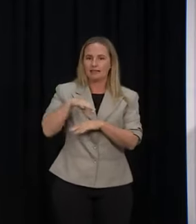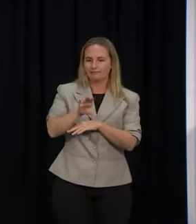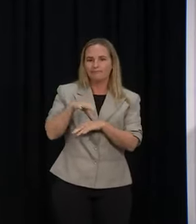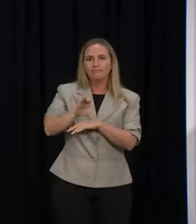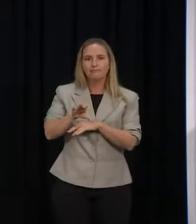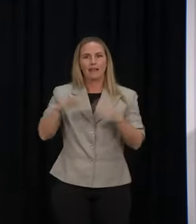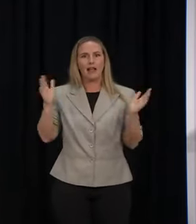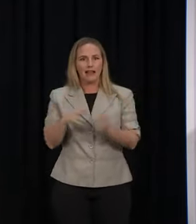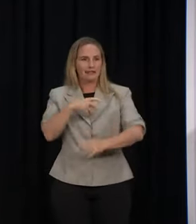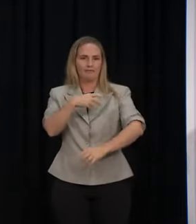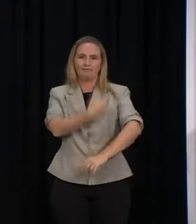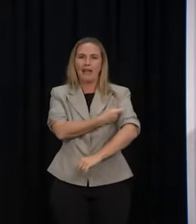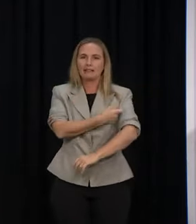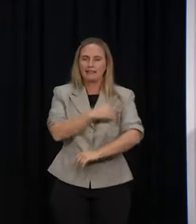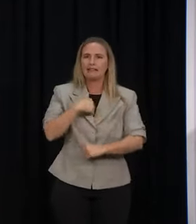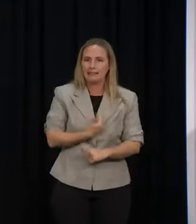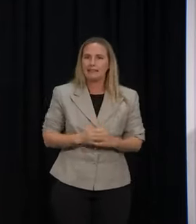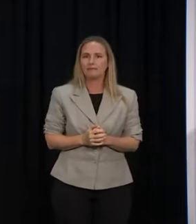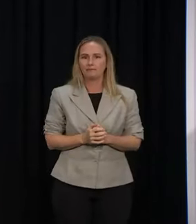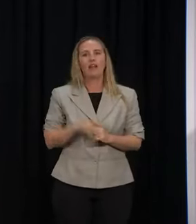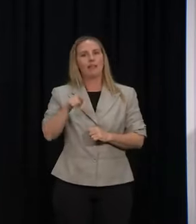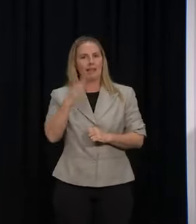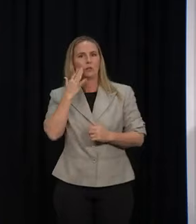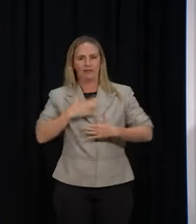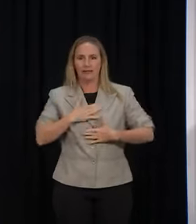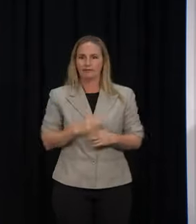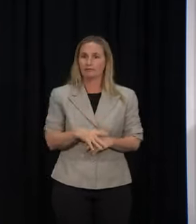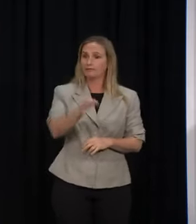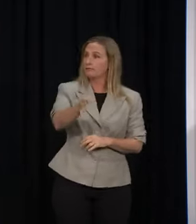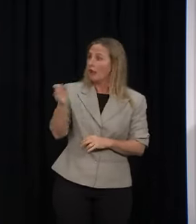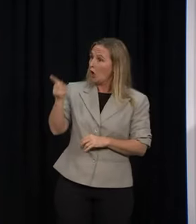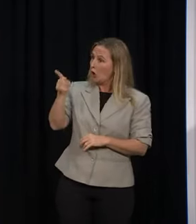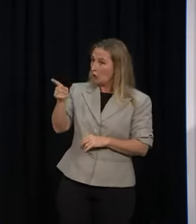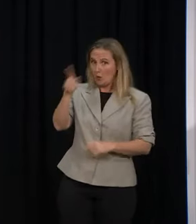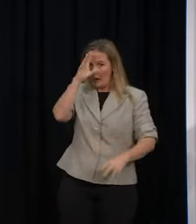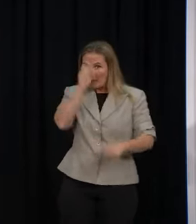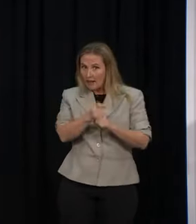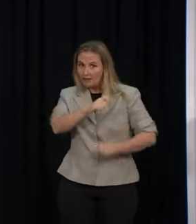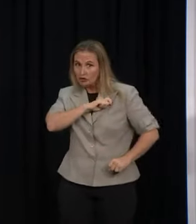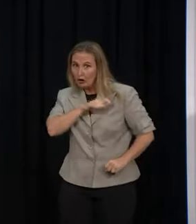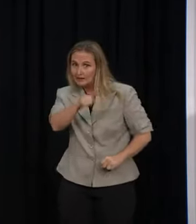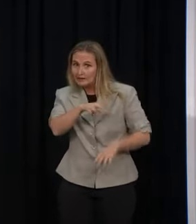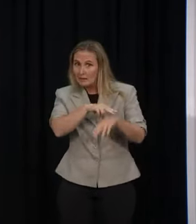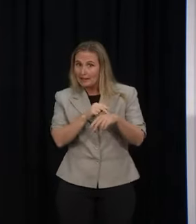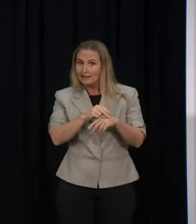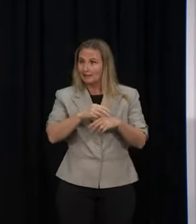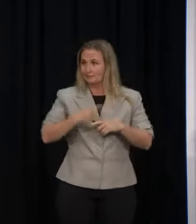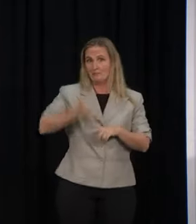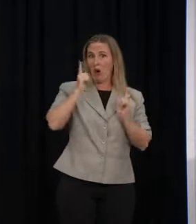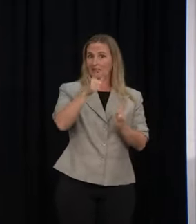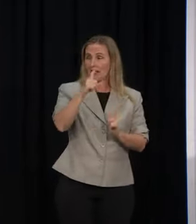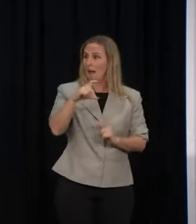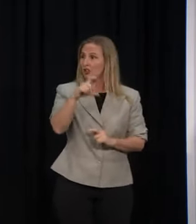will be safe to start removing them. Do you have confidence in the police, Commissioner? Yes, I do. And I've expressed confidence, of course, in the